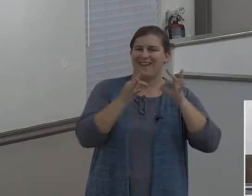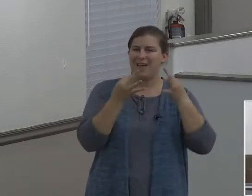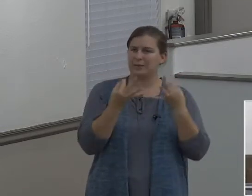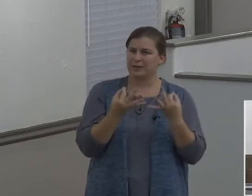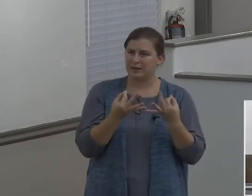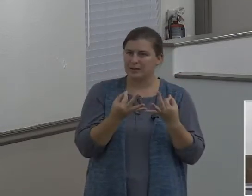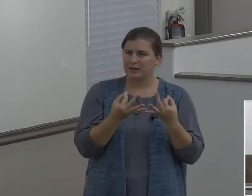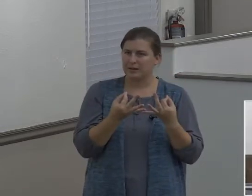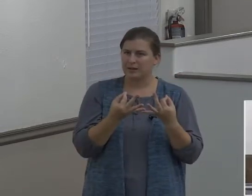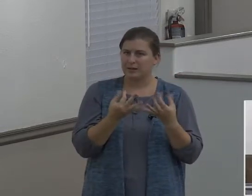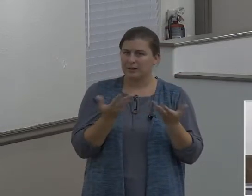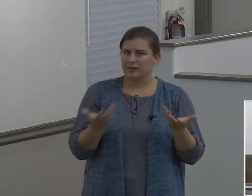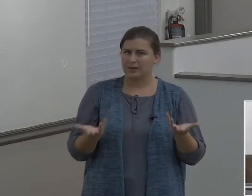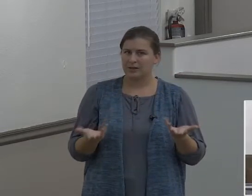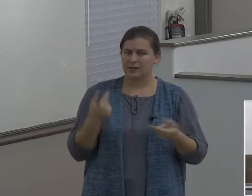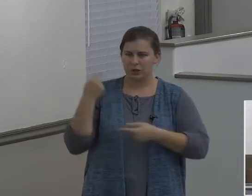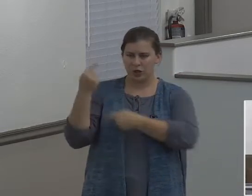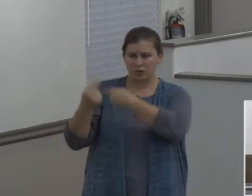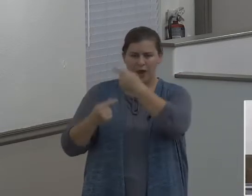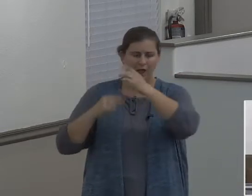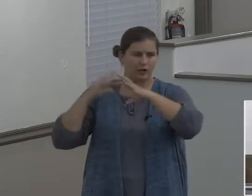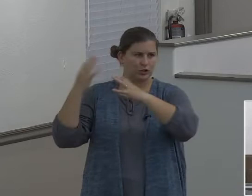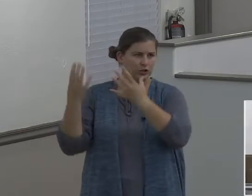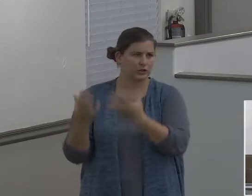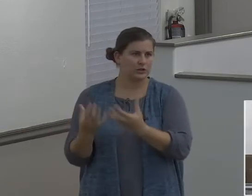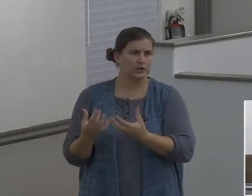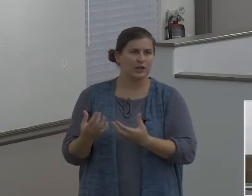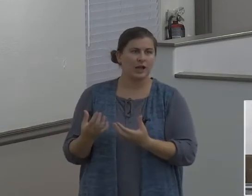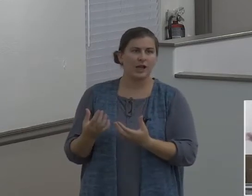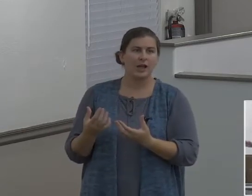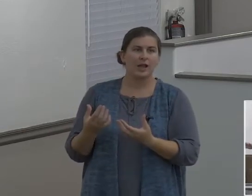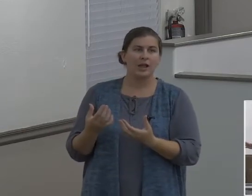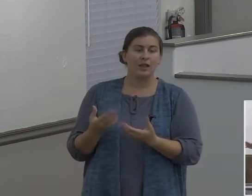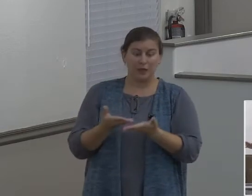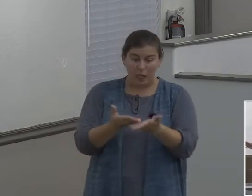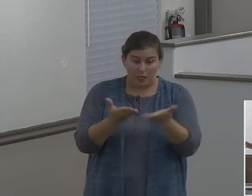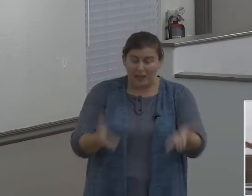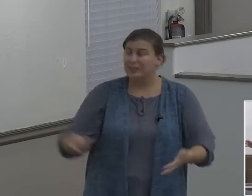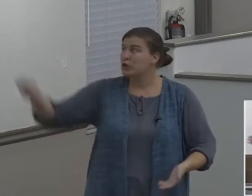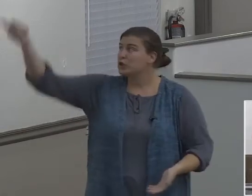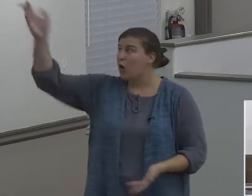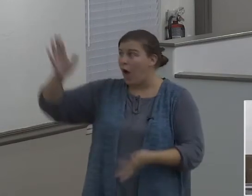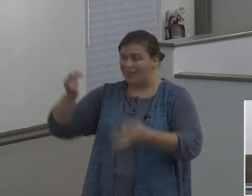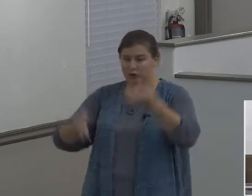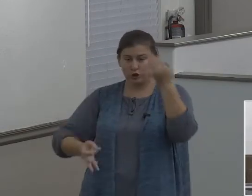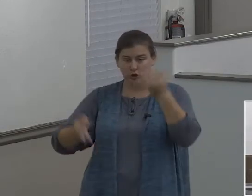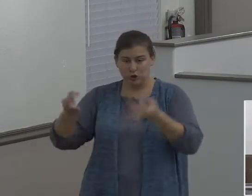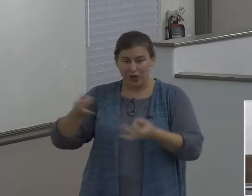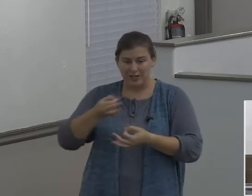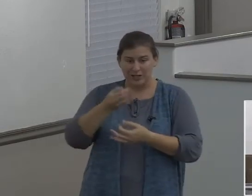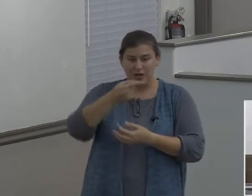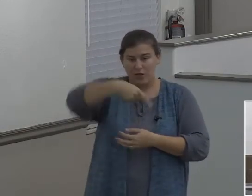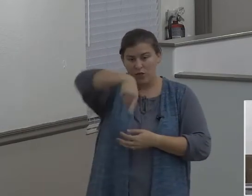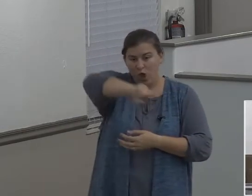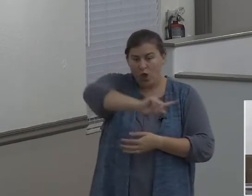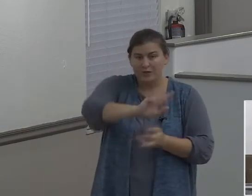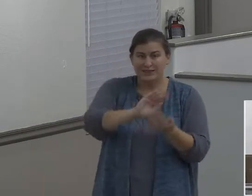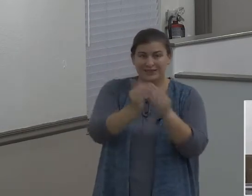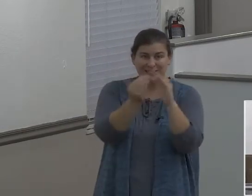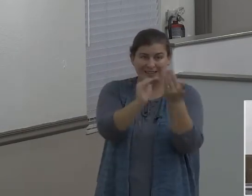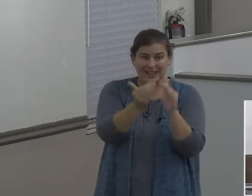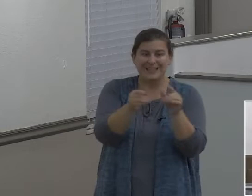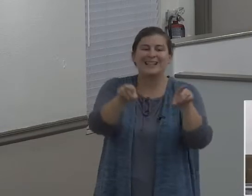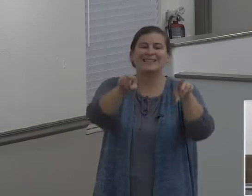I mean, here the, what God judged in Sodom and Gomorrah, that same immorality, that same